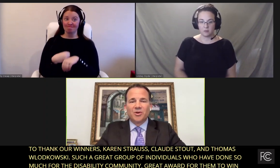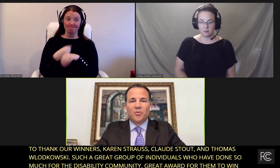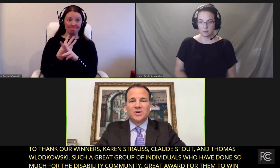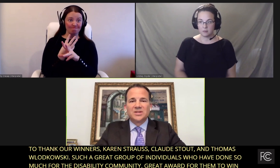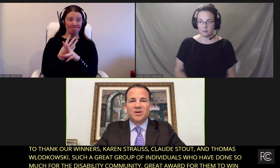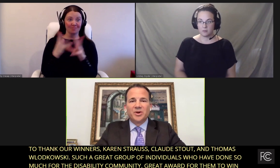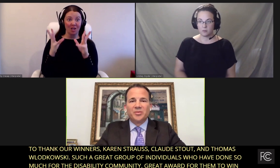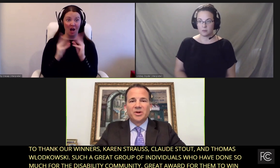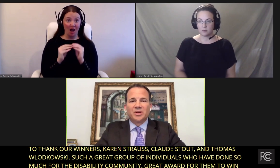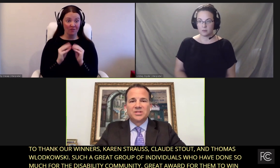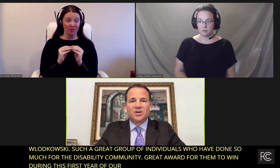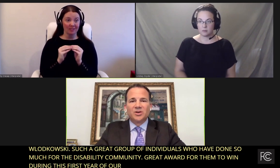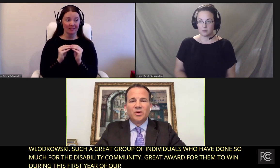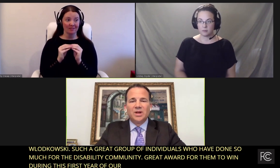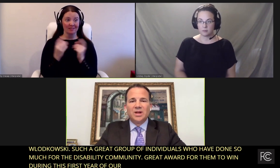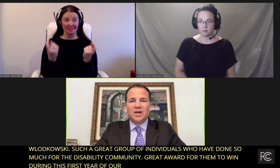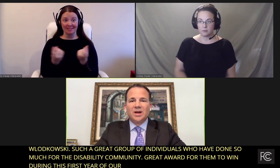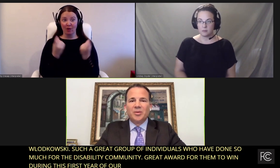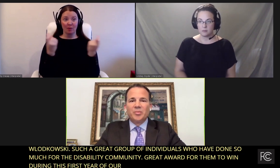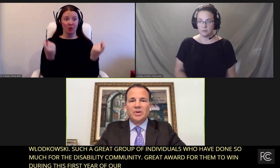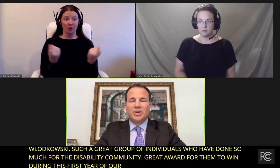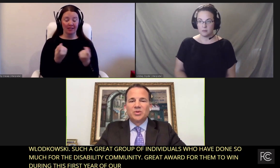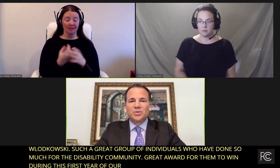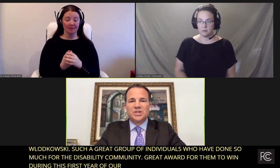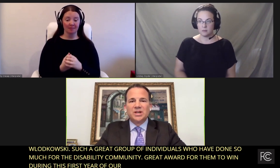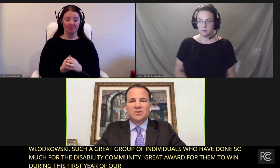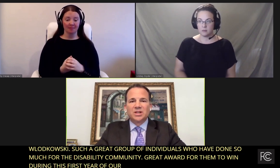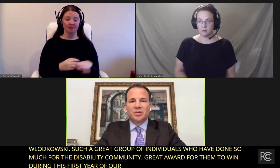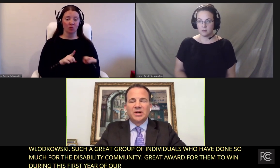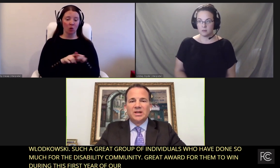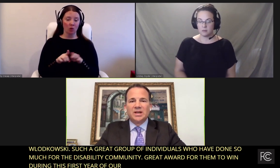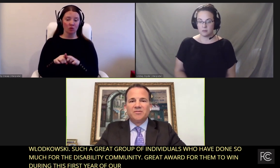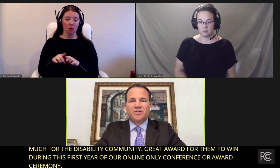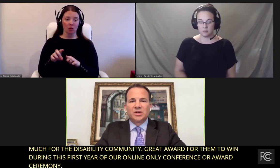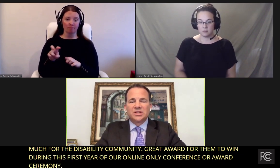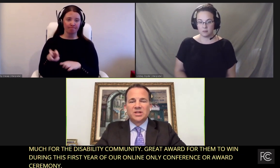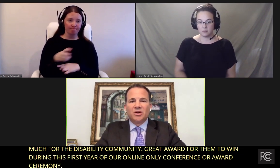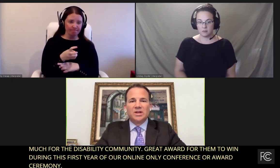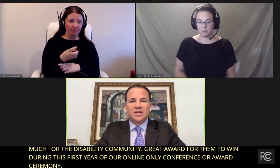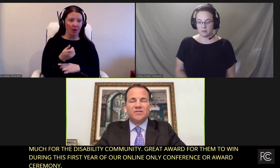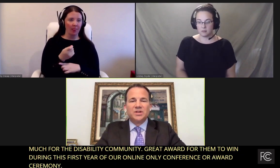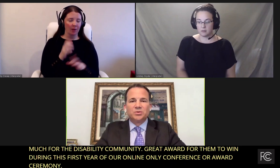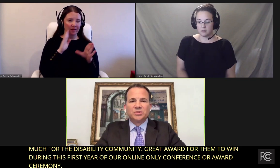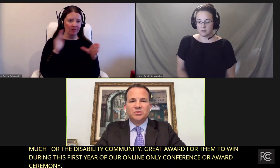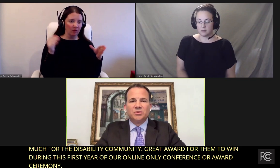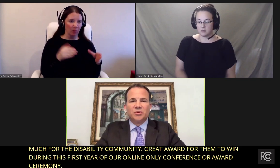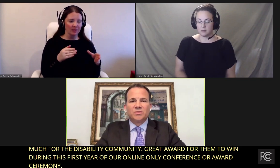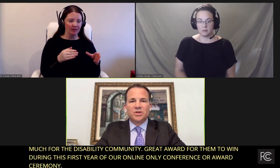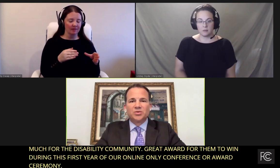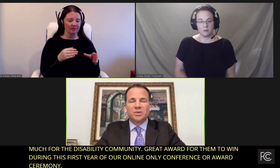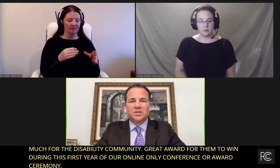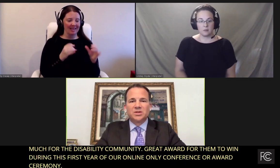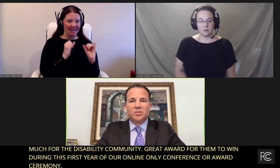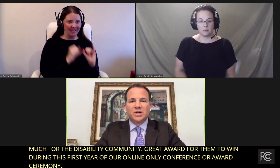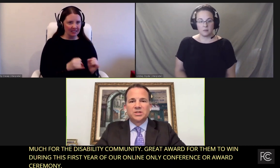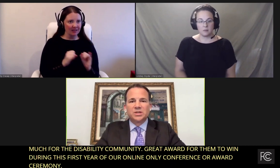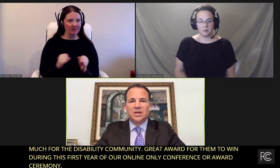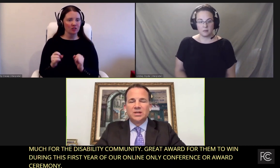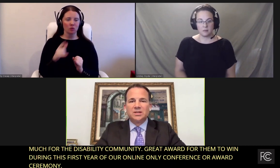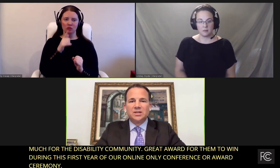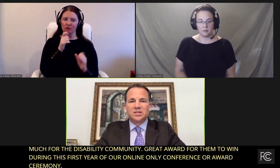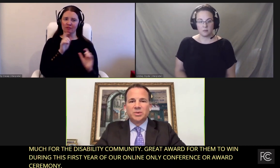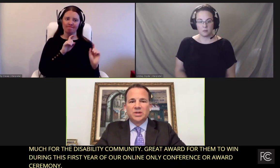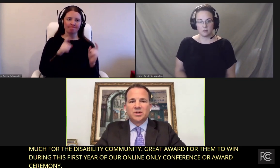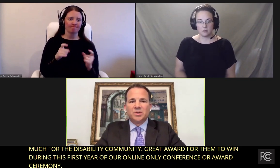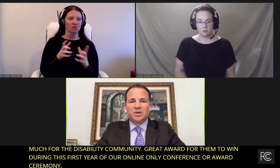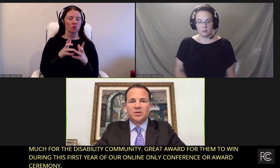or award ceremony, but also switching gears a little bit and focusing on individuals who have contributed so much